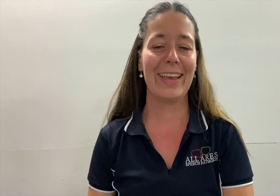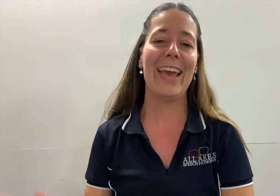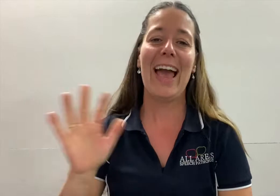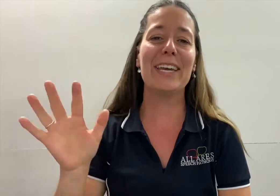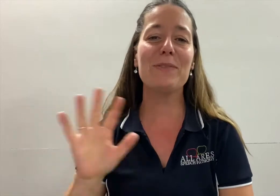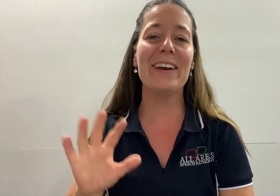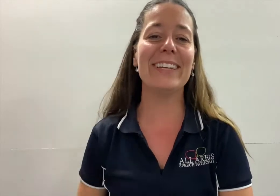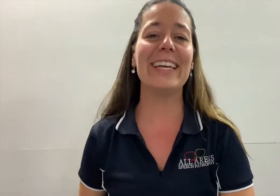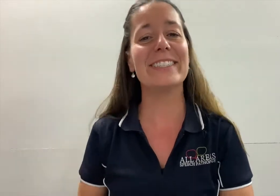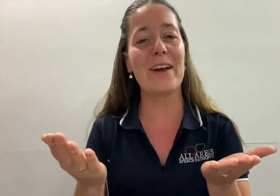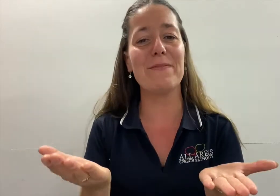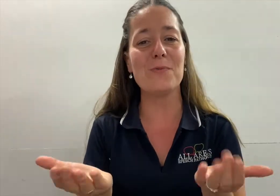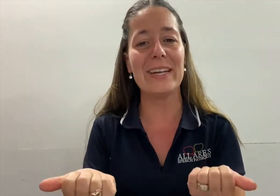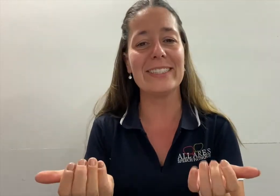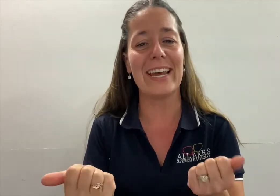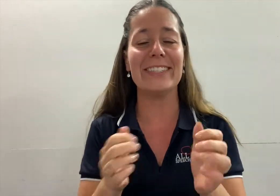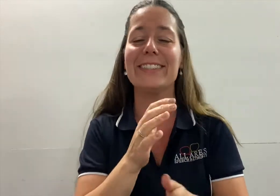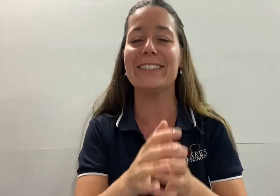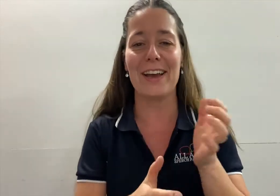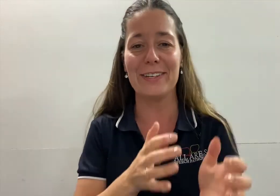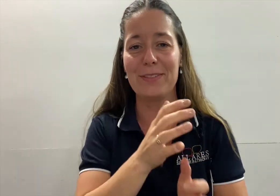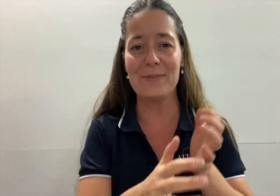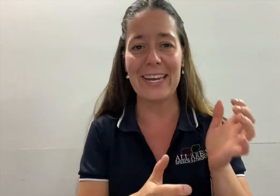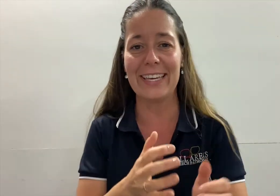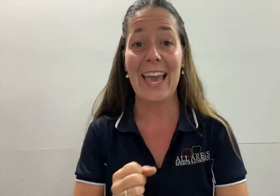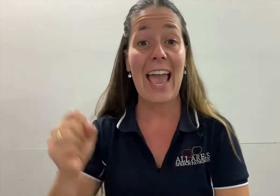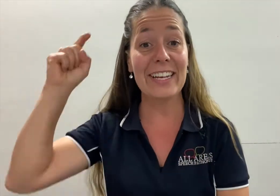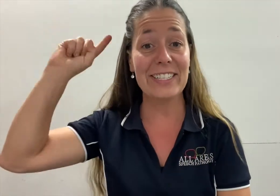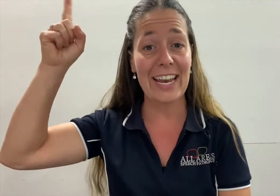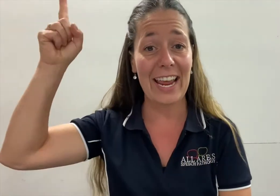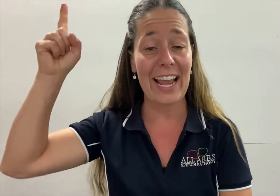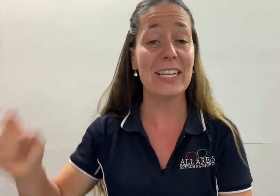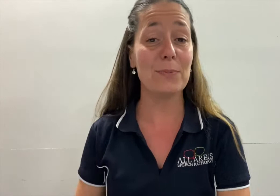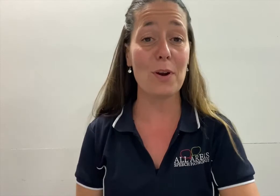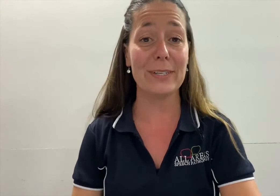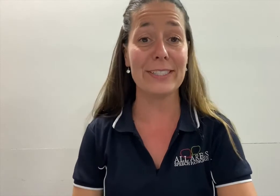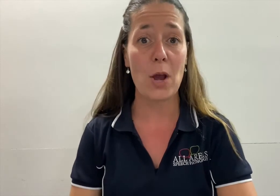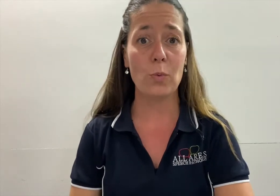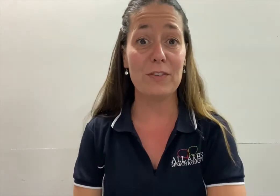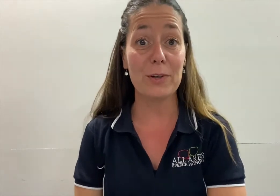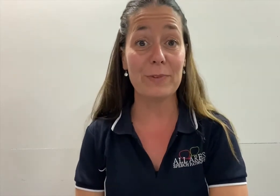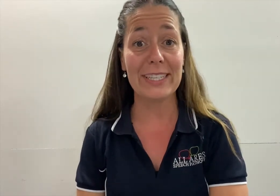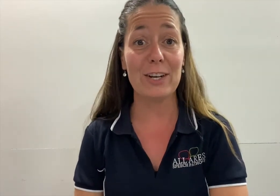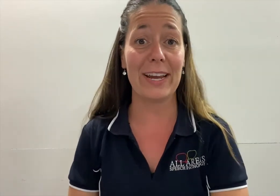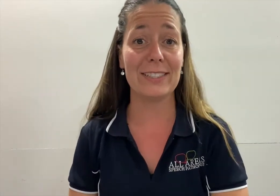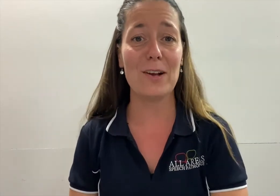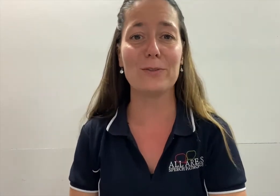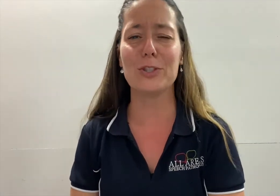Hey everyone, it's time for Wednesday's Sign of the Week. And today, as promised, we've got a really great song to